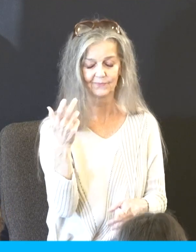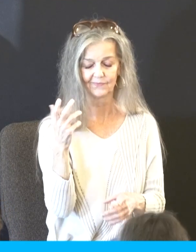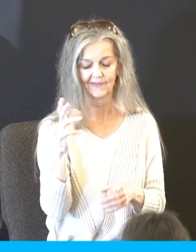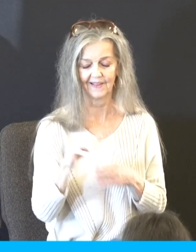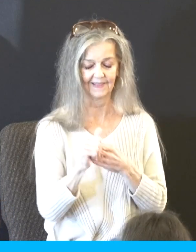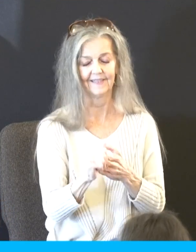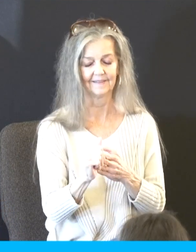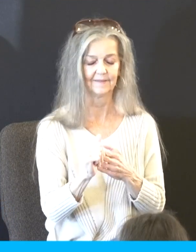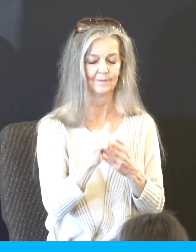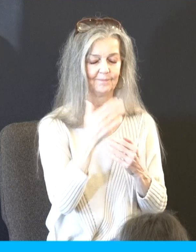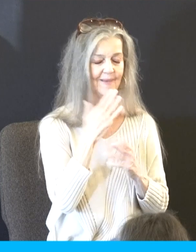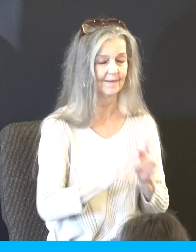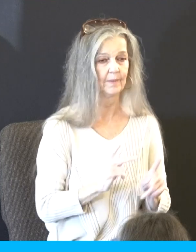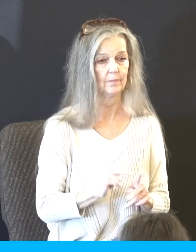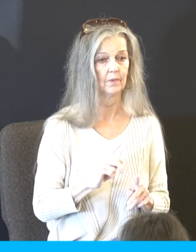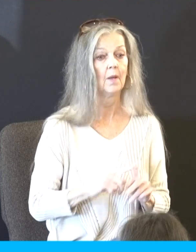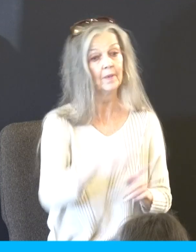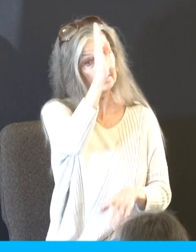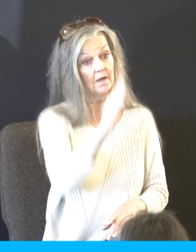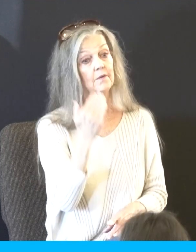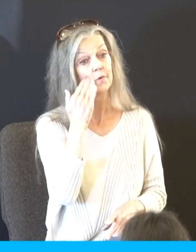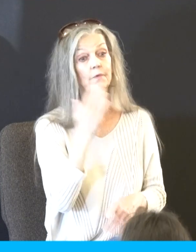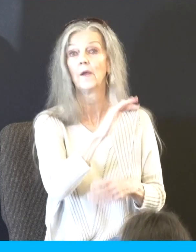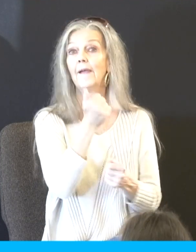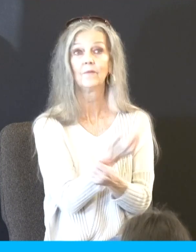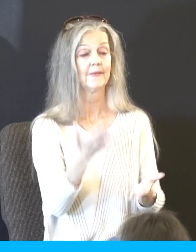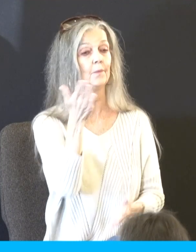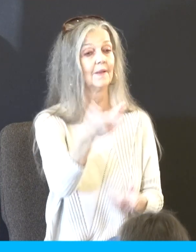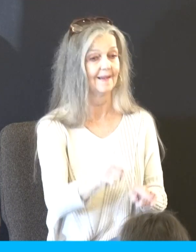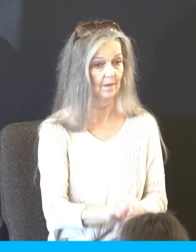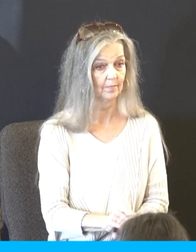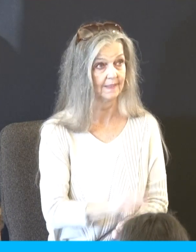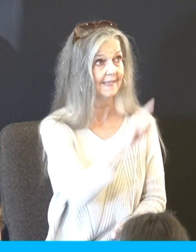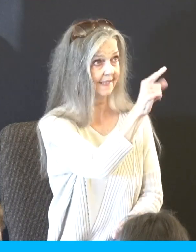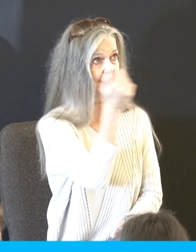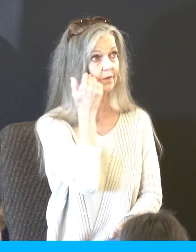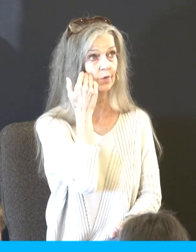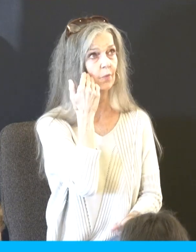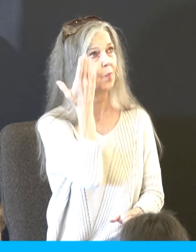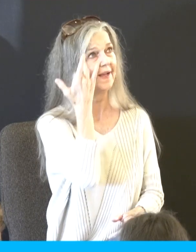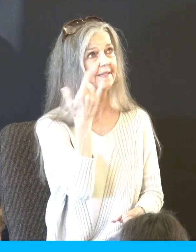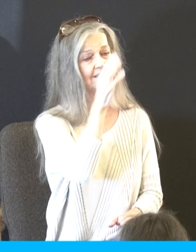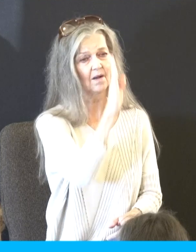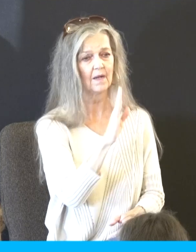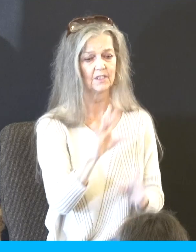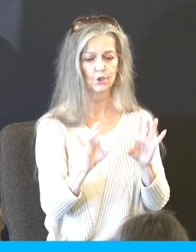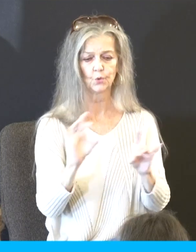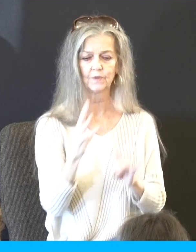end from the, he knew this about them. Why did he pick them? Well, back to God revealing himself in this test. His